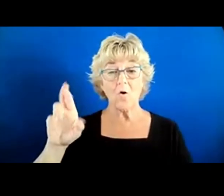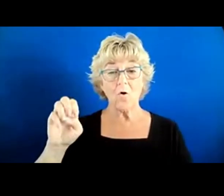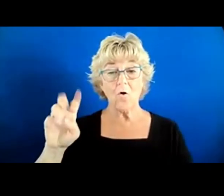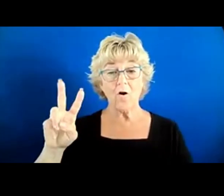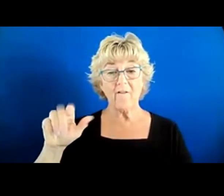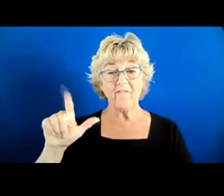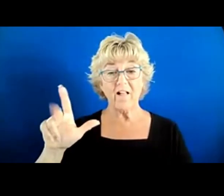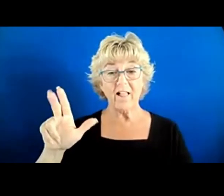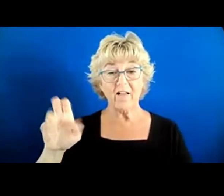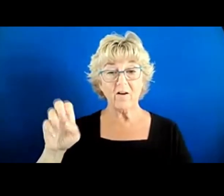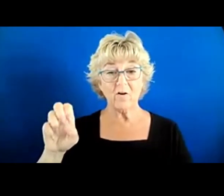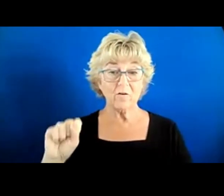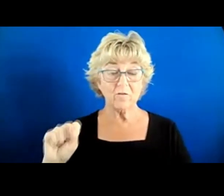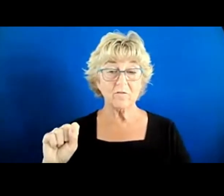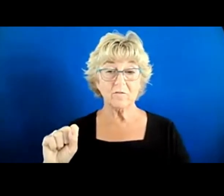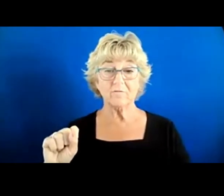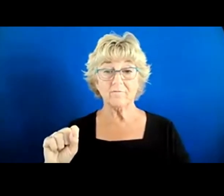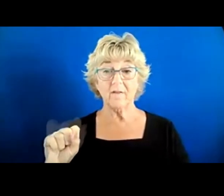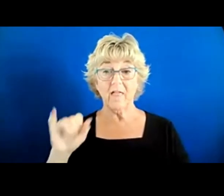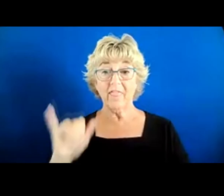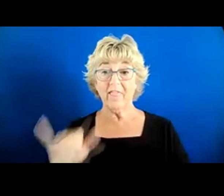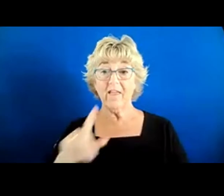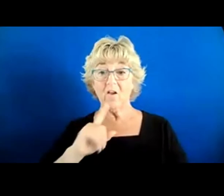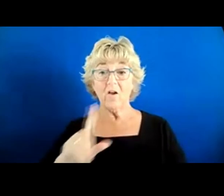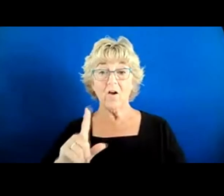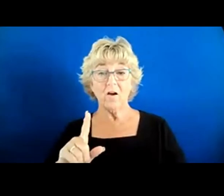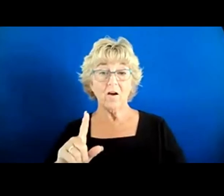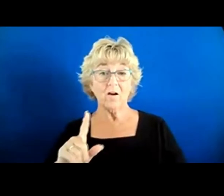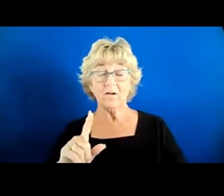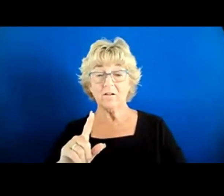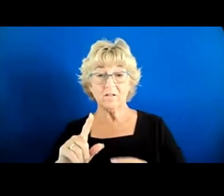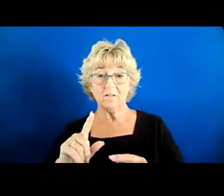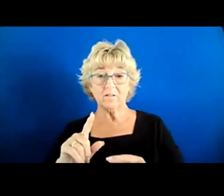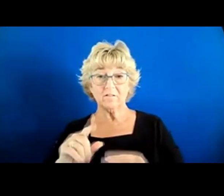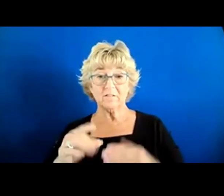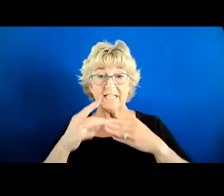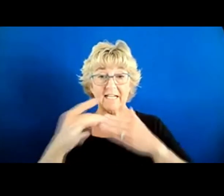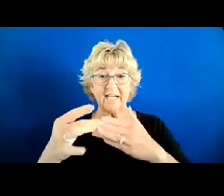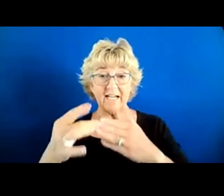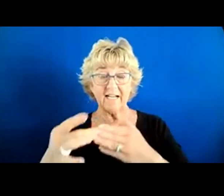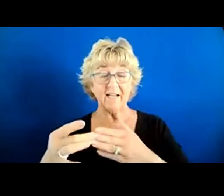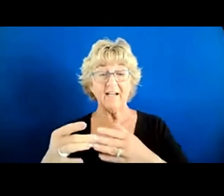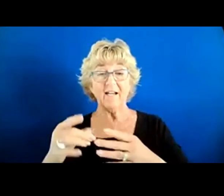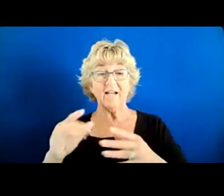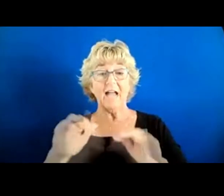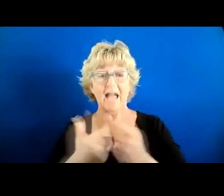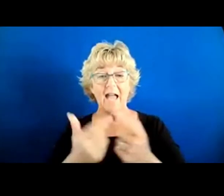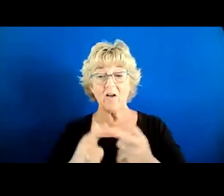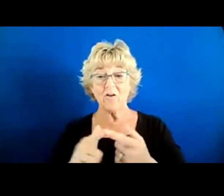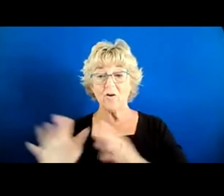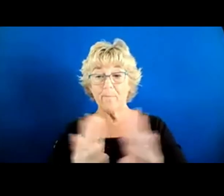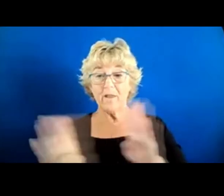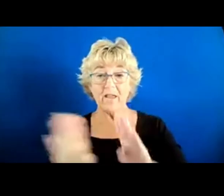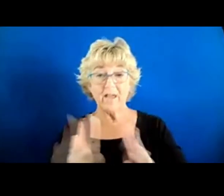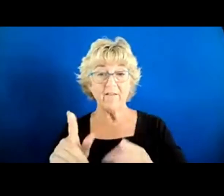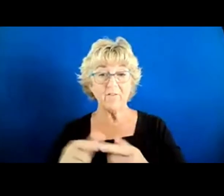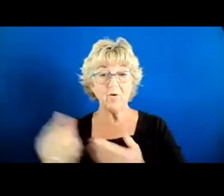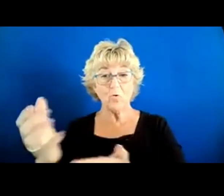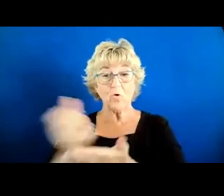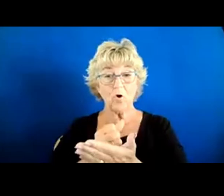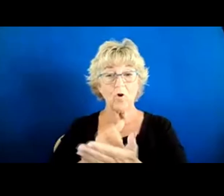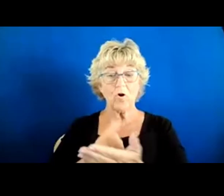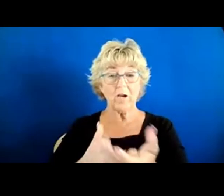artifacts or a roadmap for how you behave so that you earn trust. Now, just having them